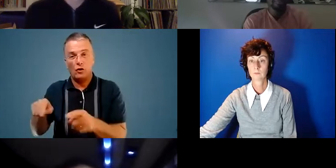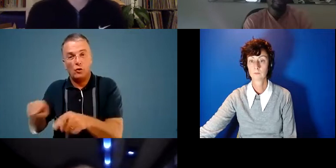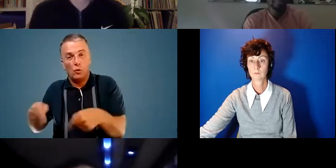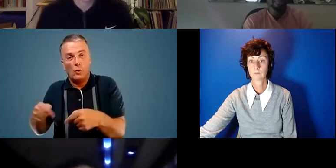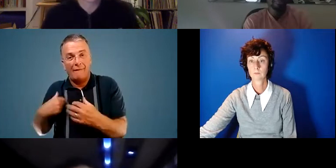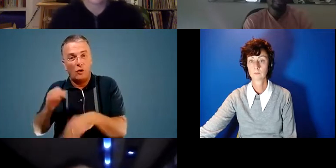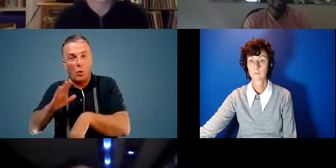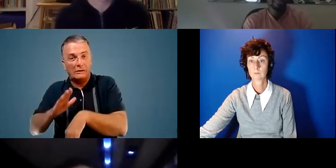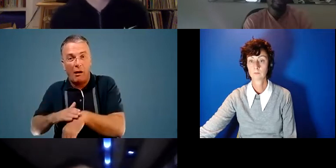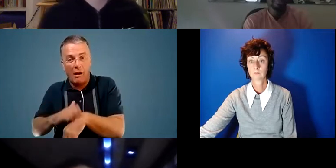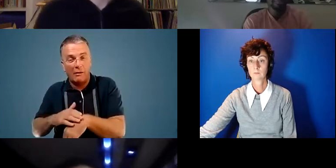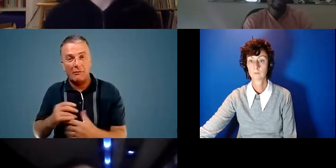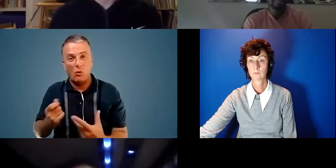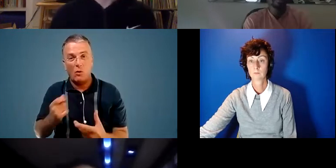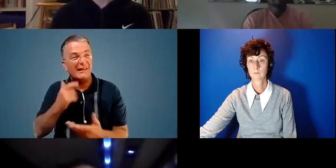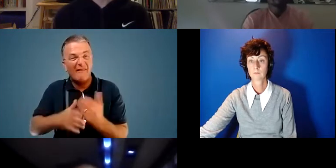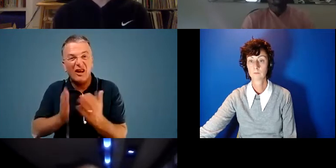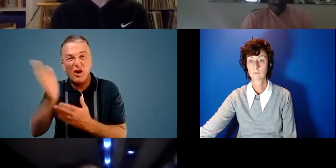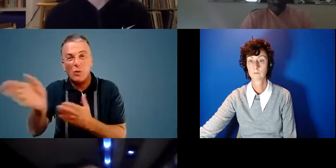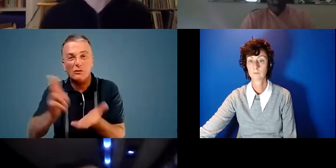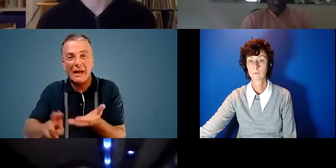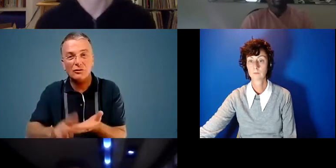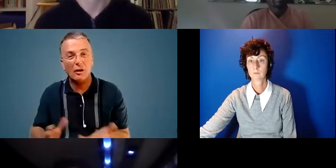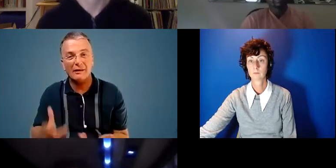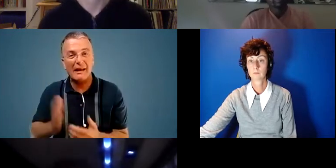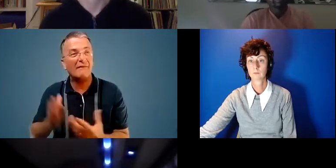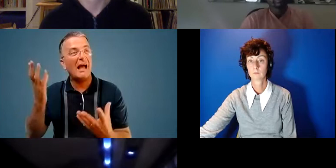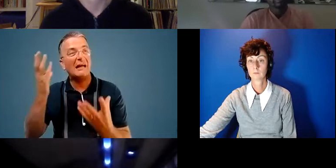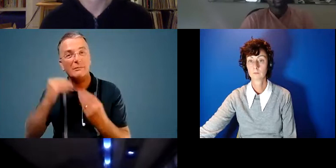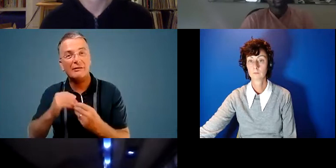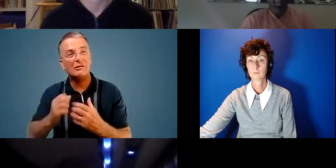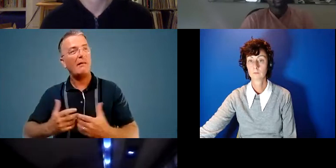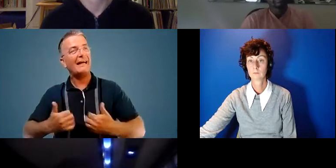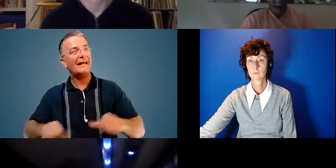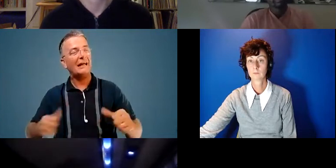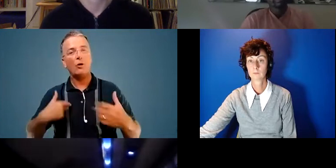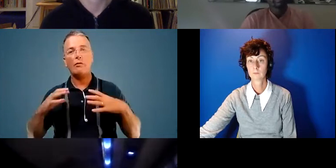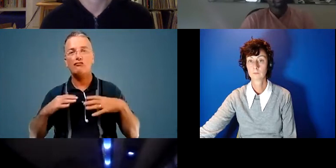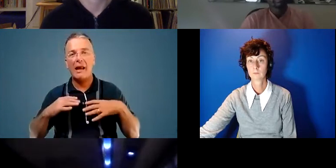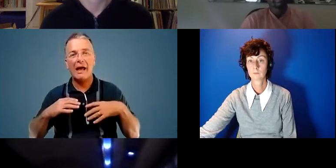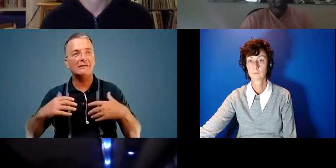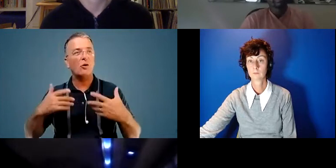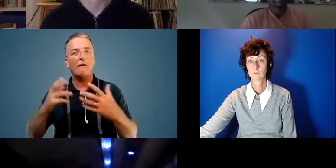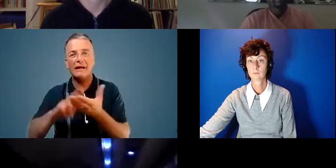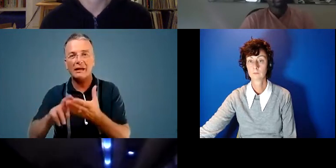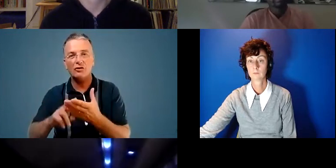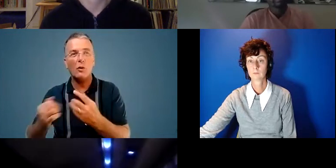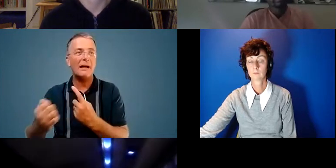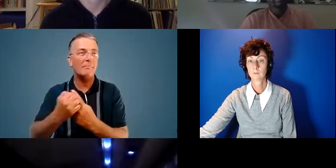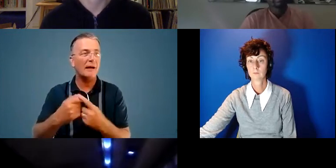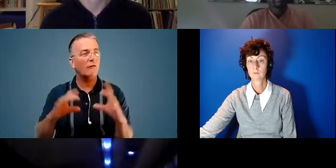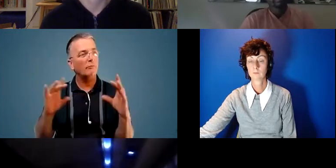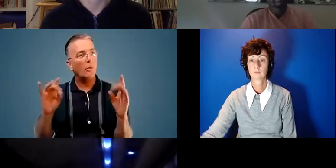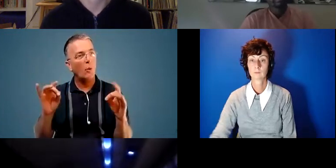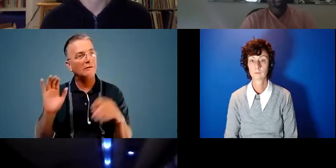has time or ever goes out into nature or is able to ever experience the healing or the relaxing or the impact of pausing in